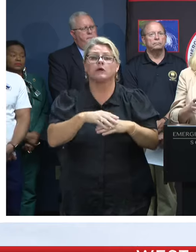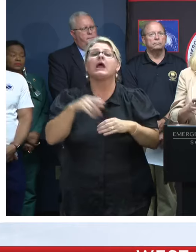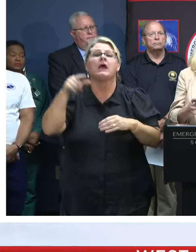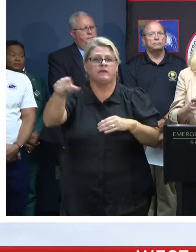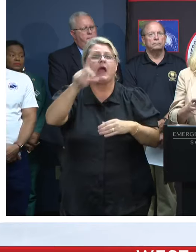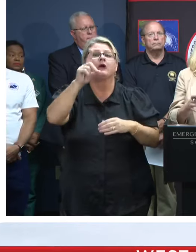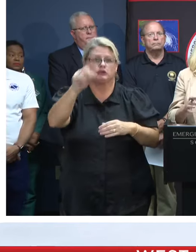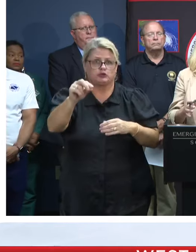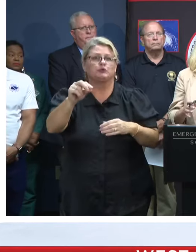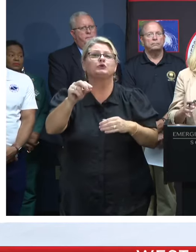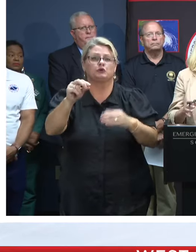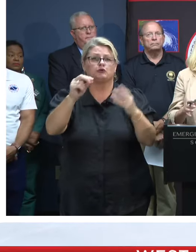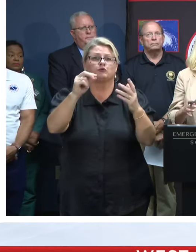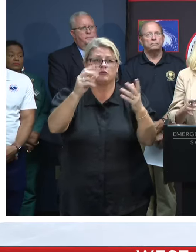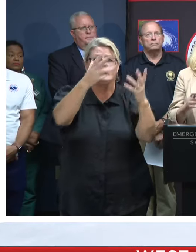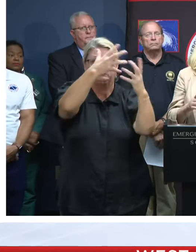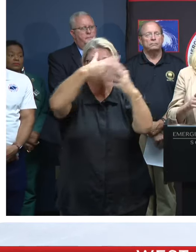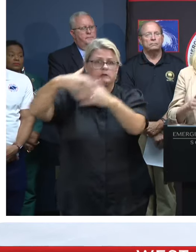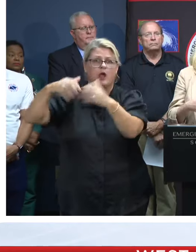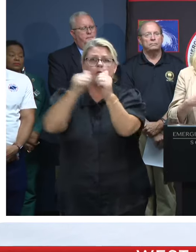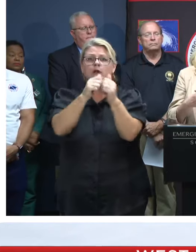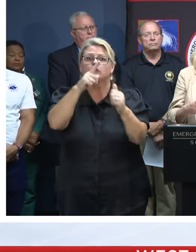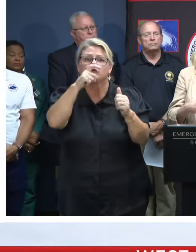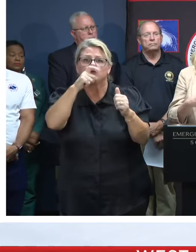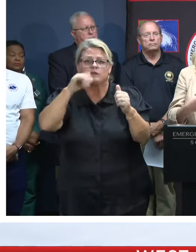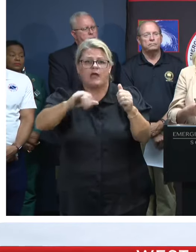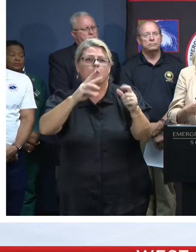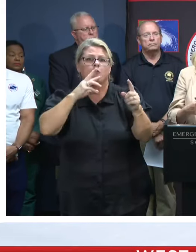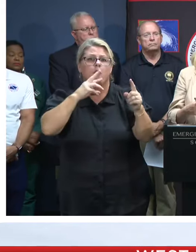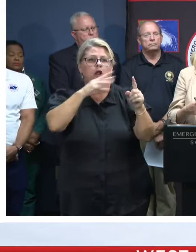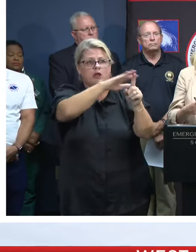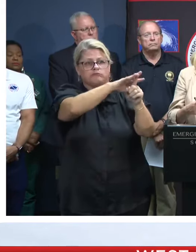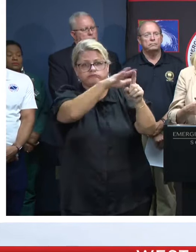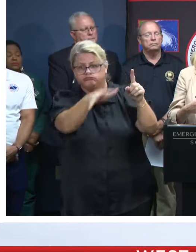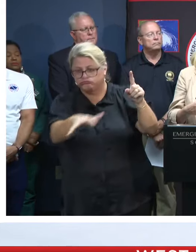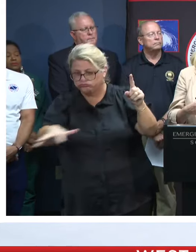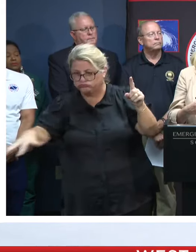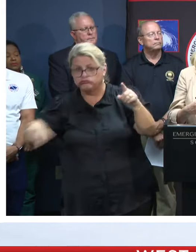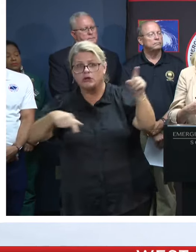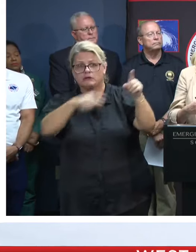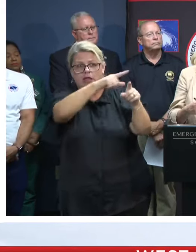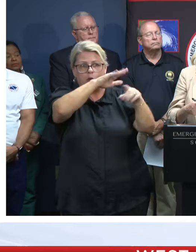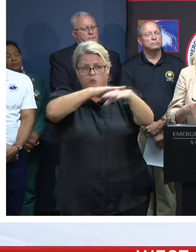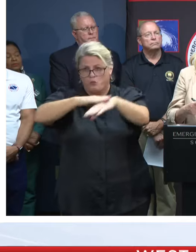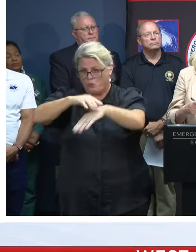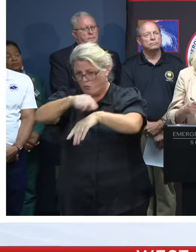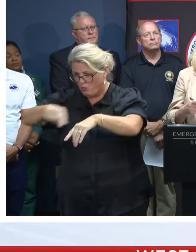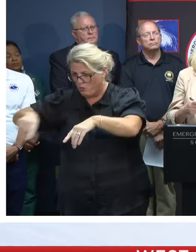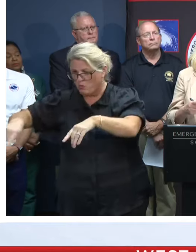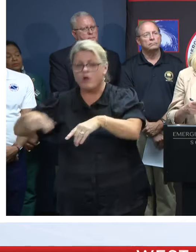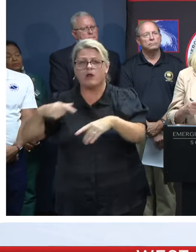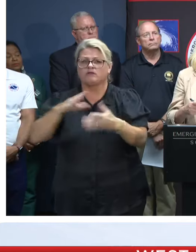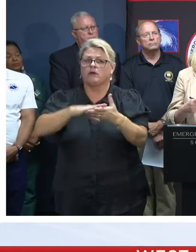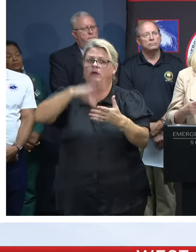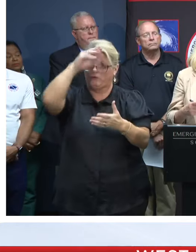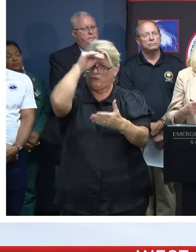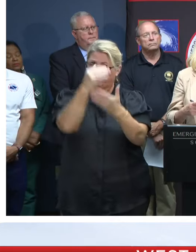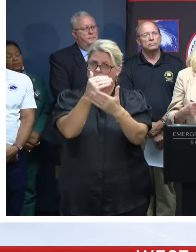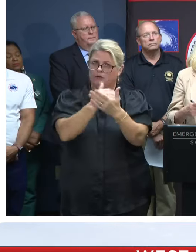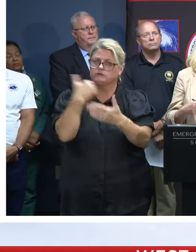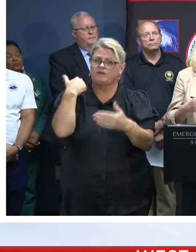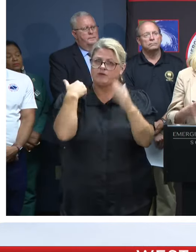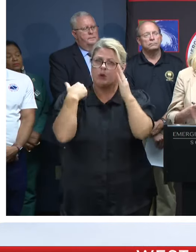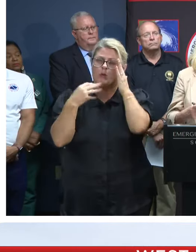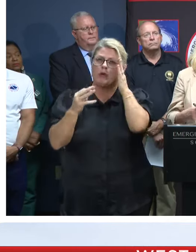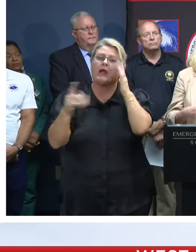that release downstream. So that's one of the lessons learned from previous storms, and I think our dam owners